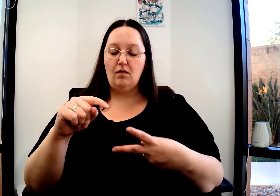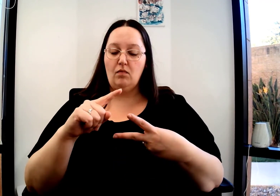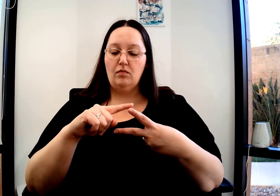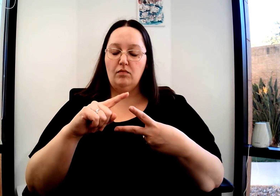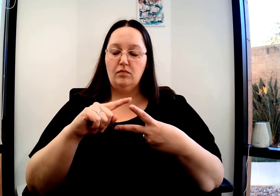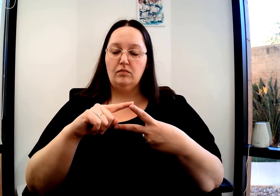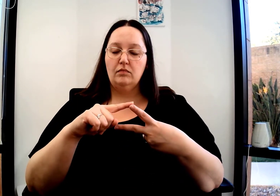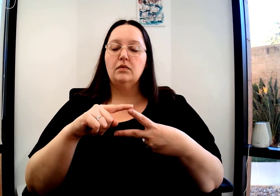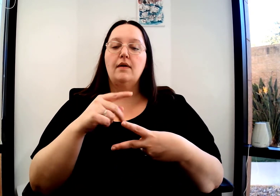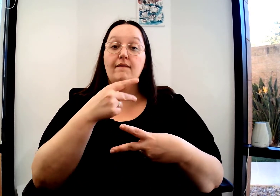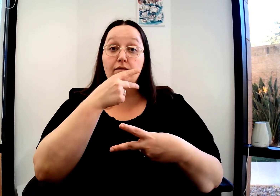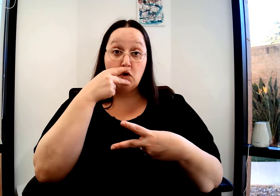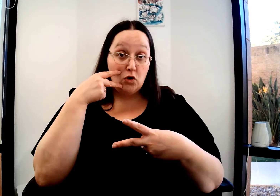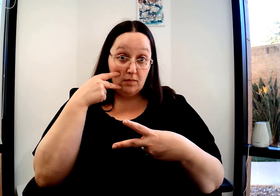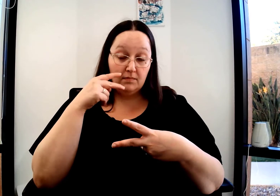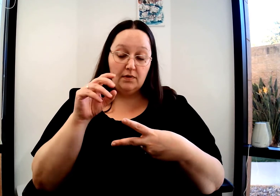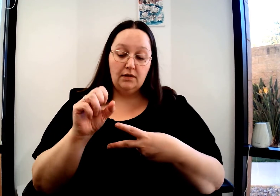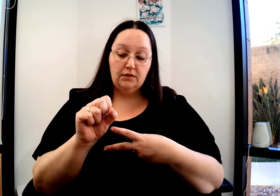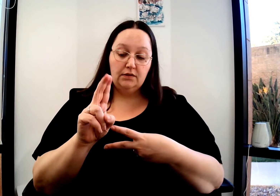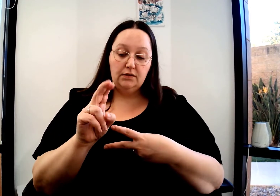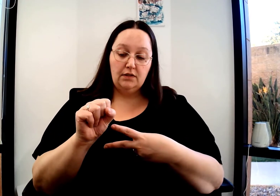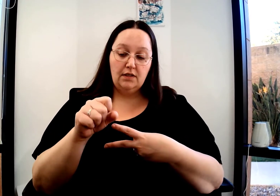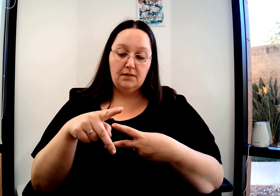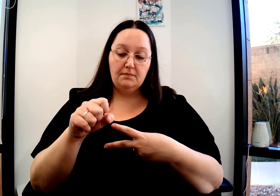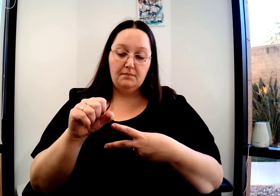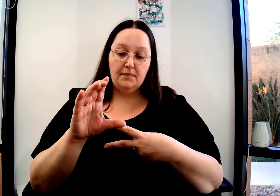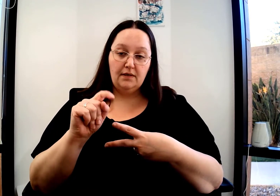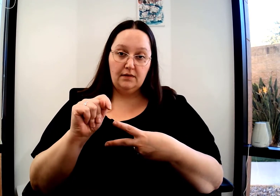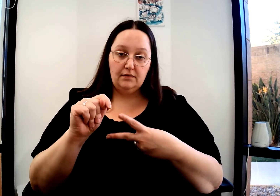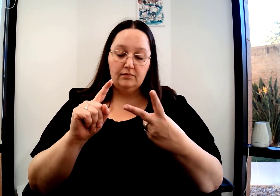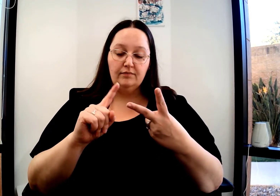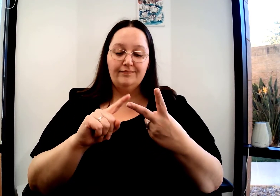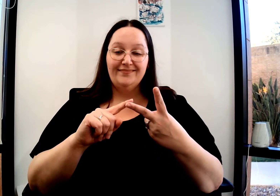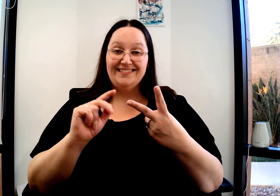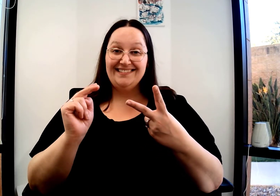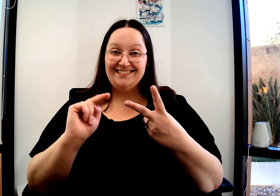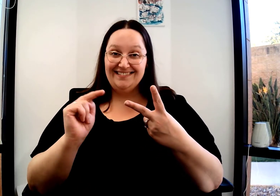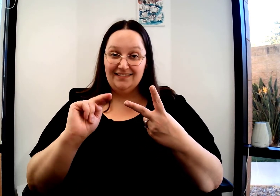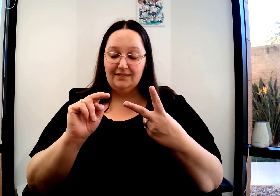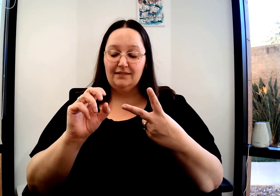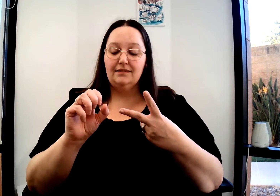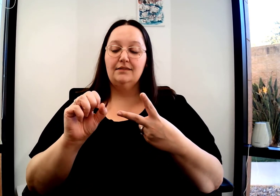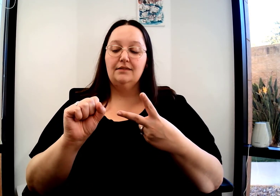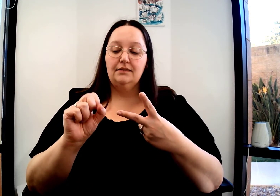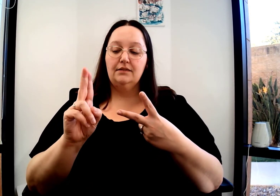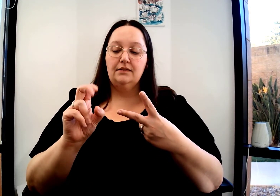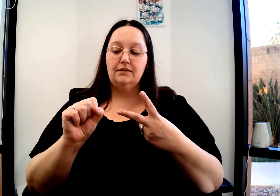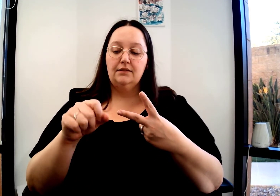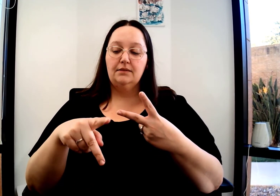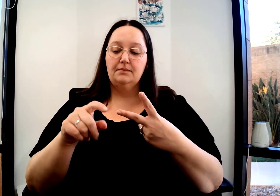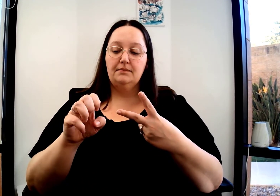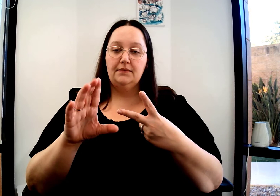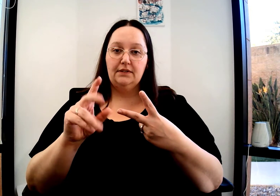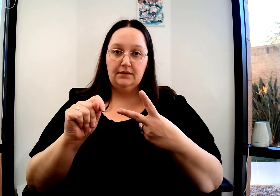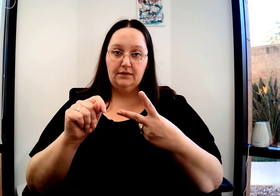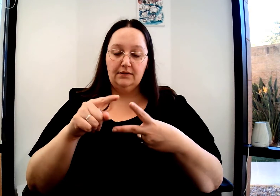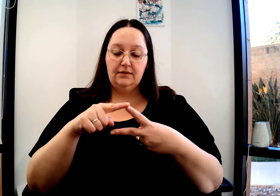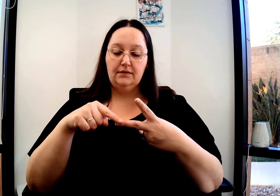Suspect. So there's the verb, I suspect, and there's the noun, a suspect.